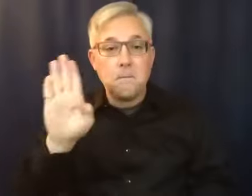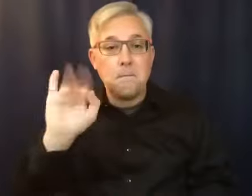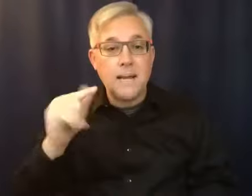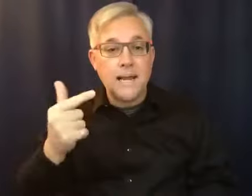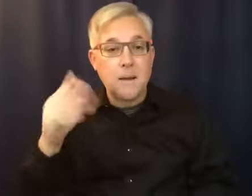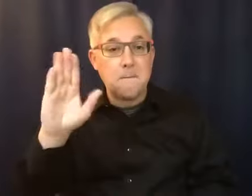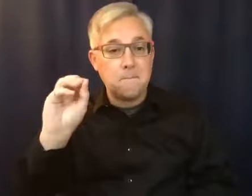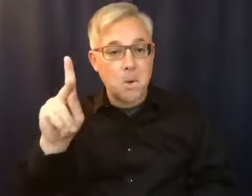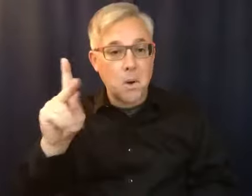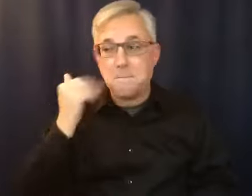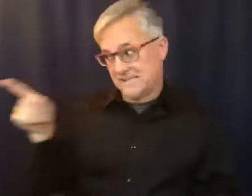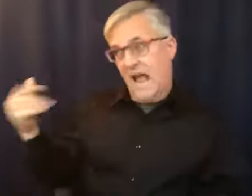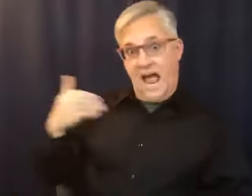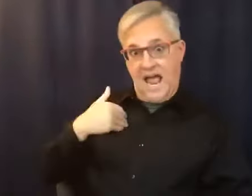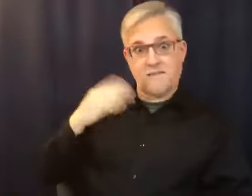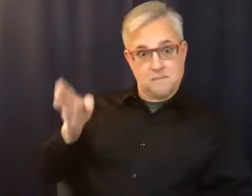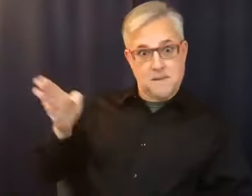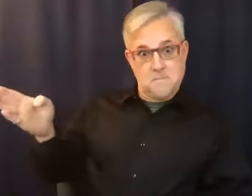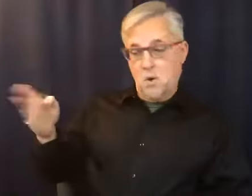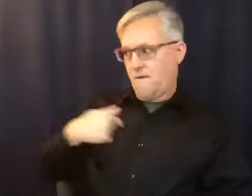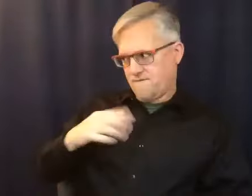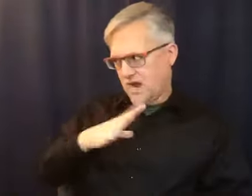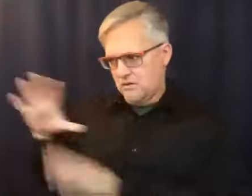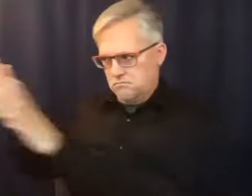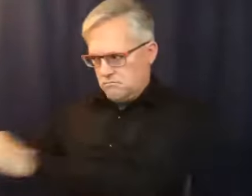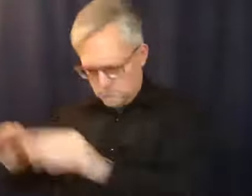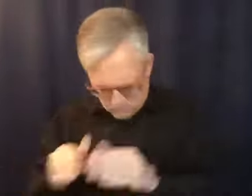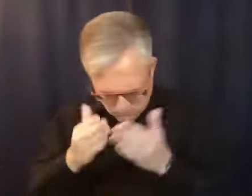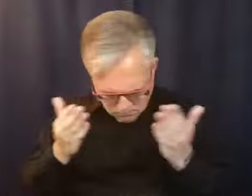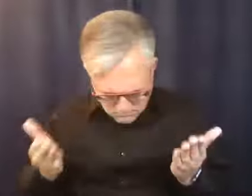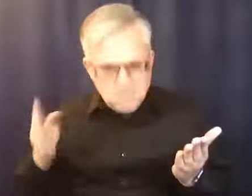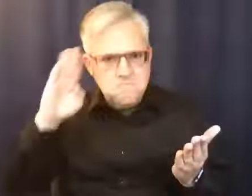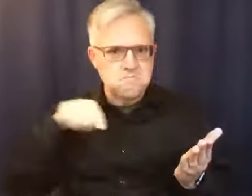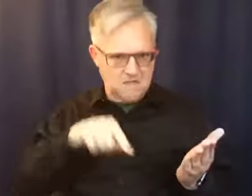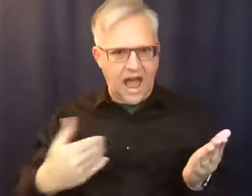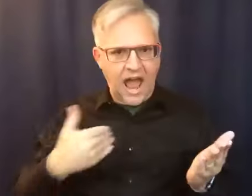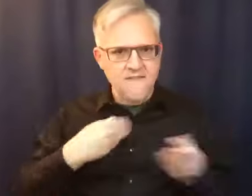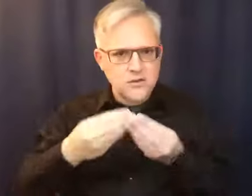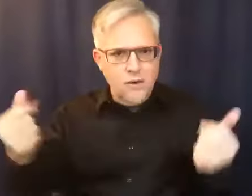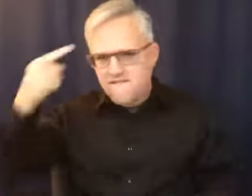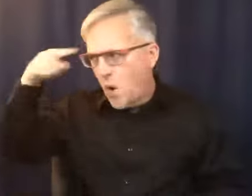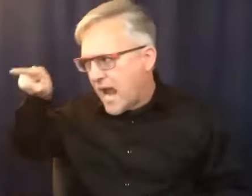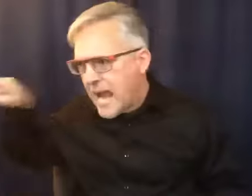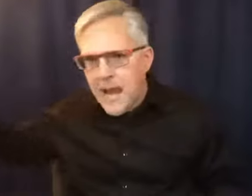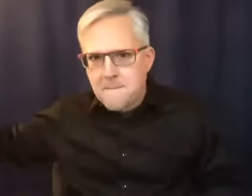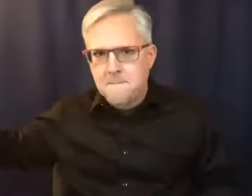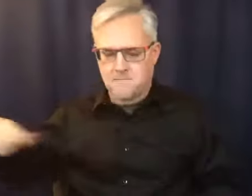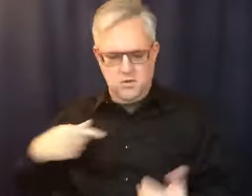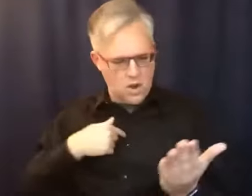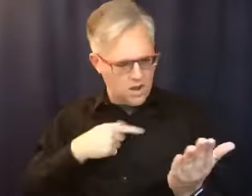knew that in that book, there was a solution for him. And I would underline all the places in that book that